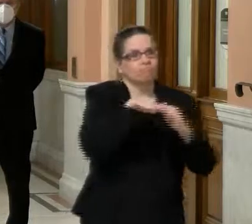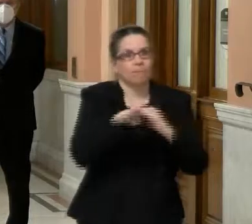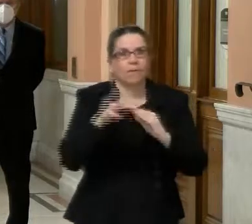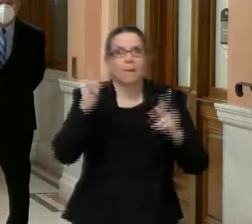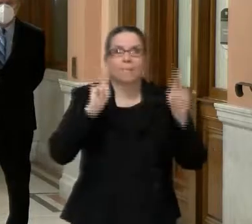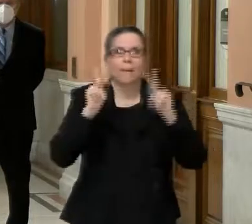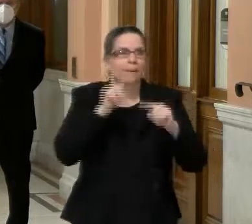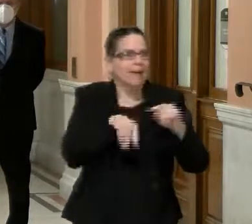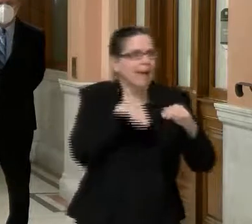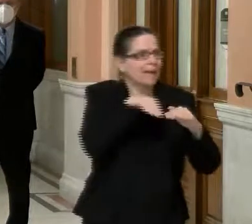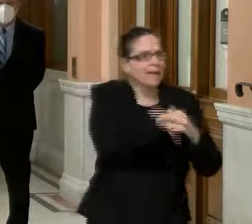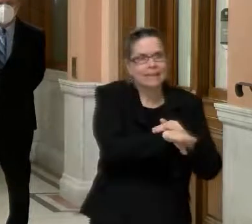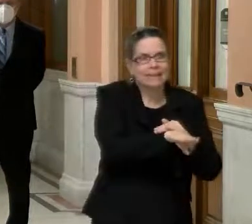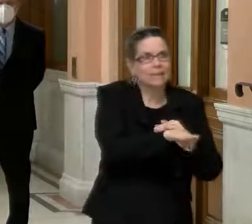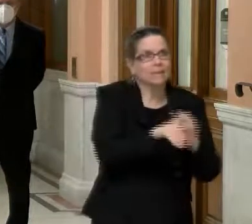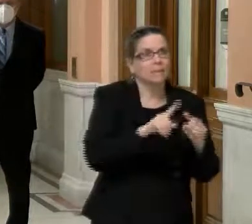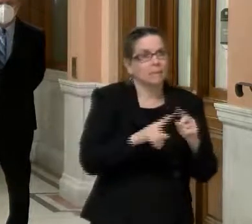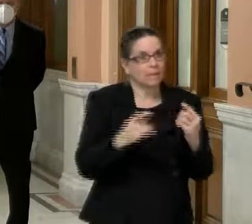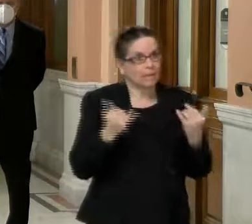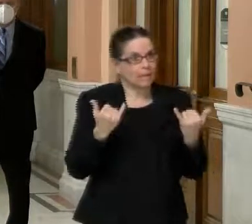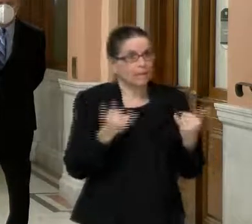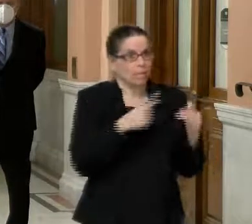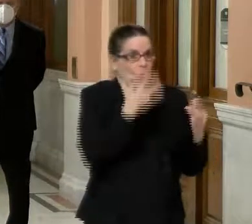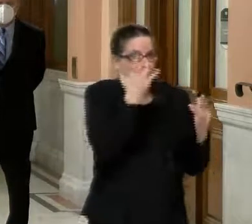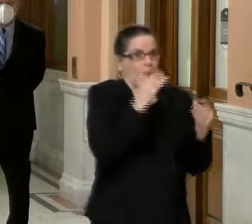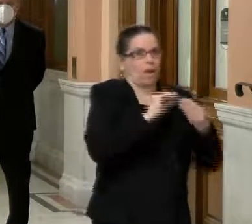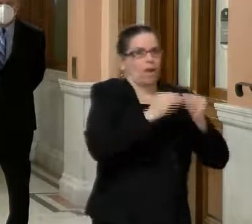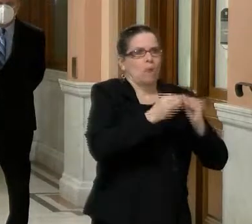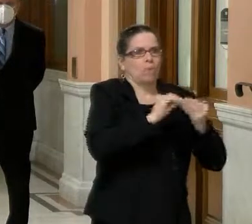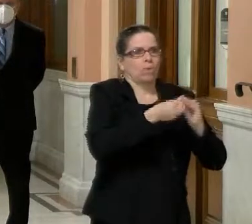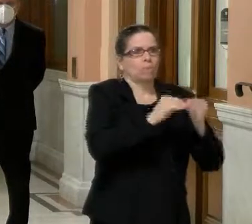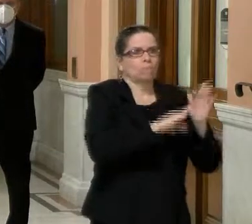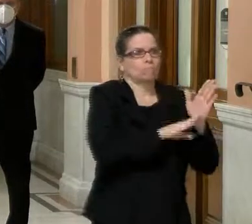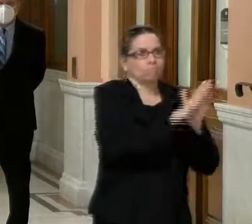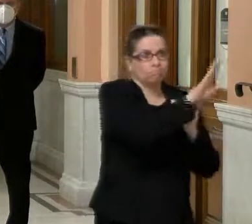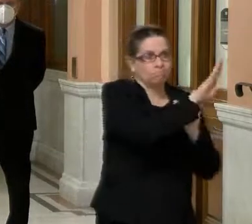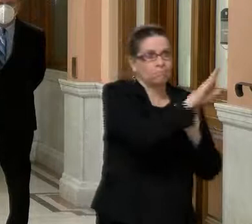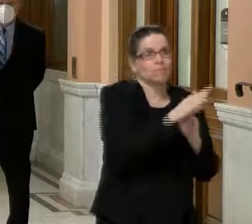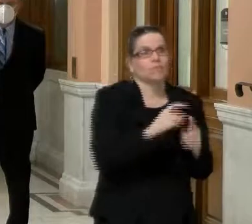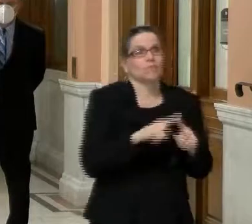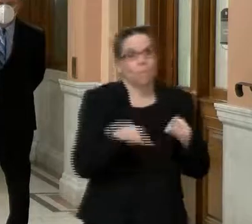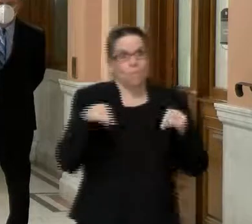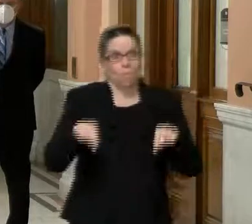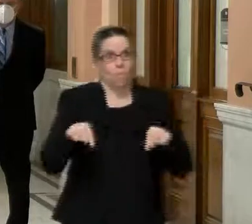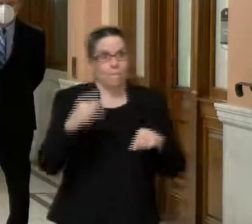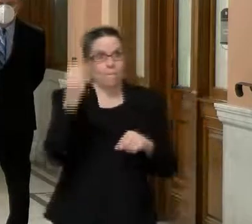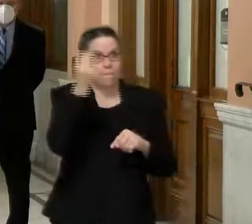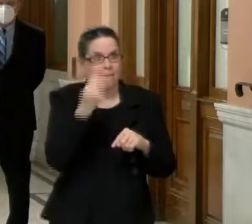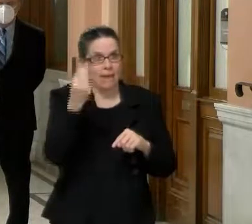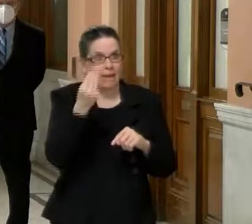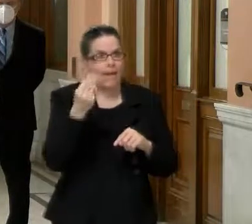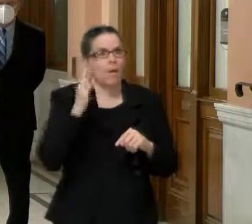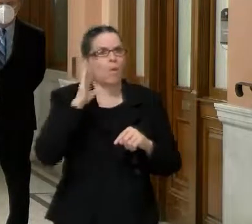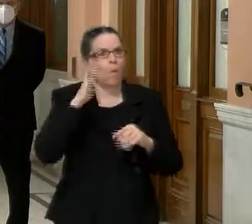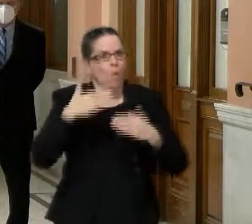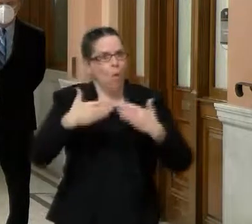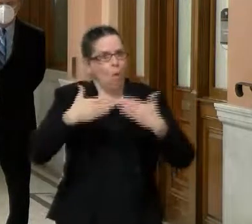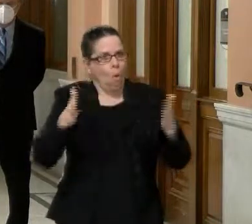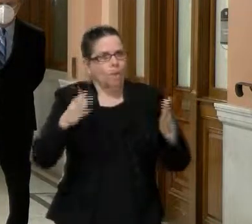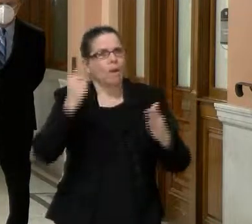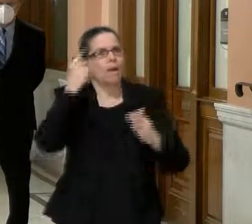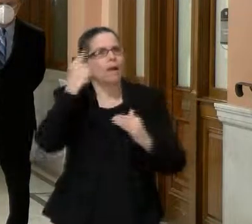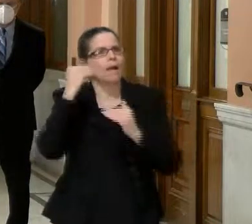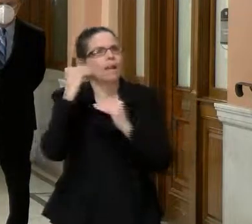uh, as we were in the teeth of the second surge. Uh, we're now going to try to open it back up again on a limited basis by